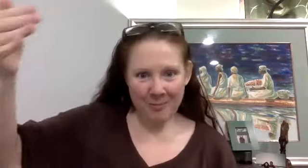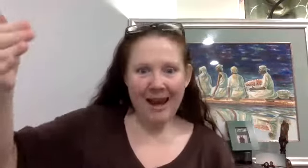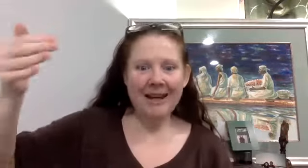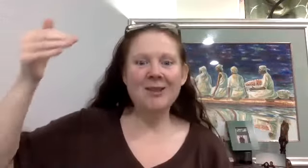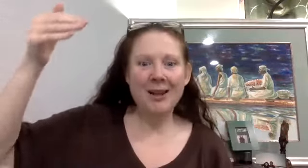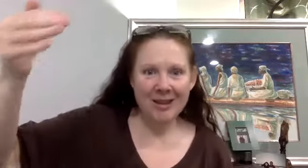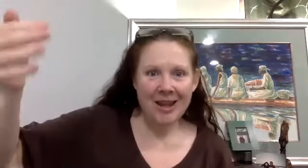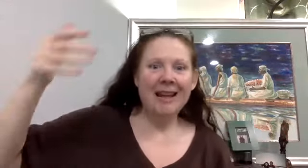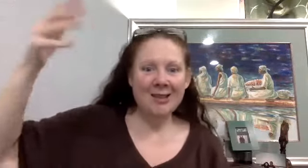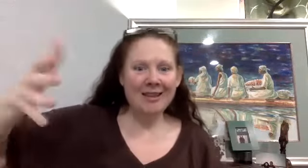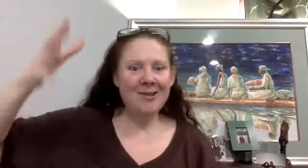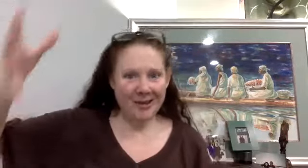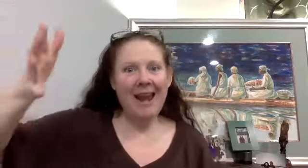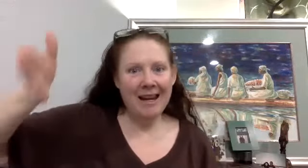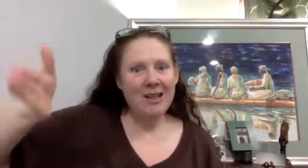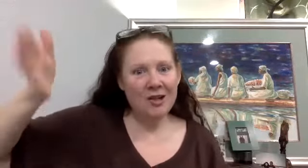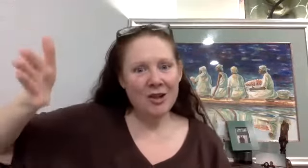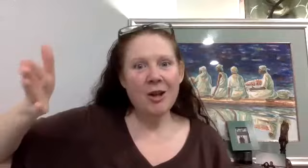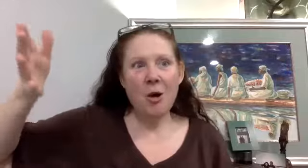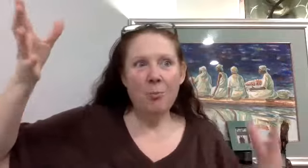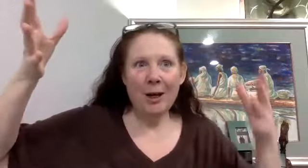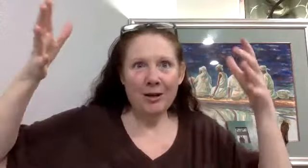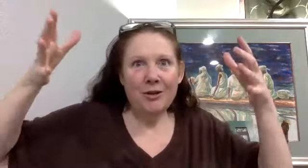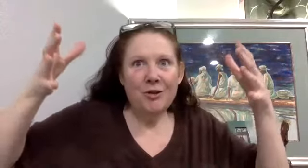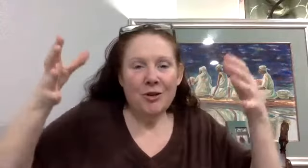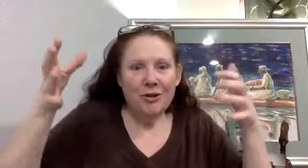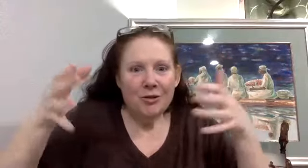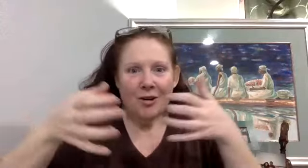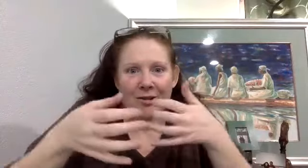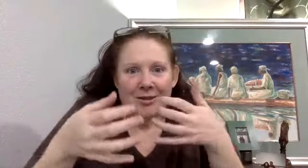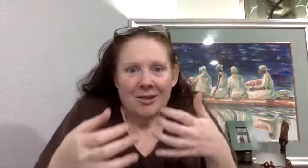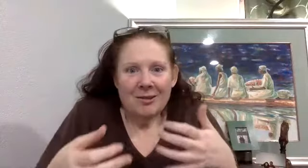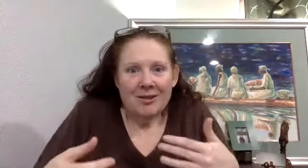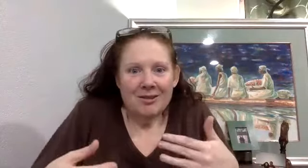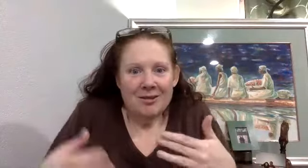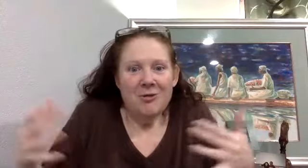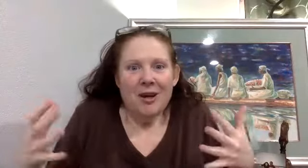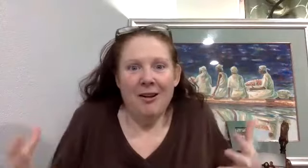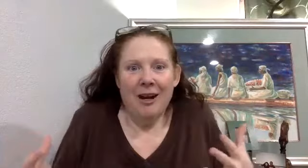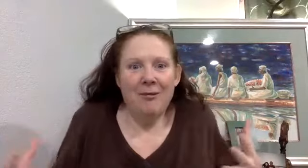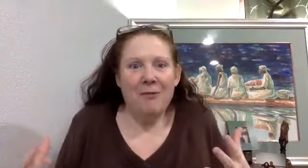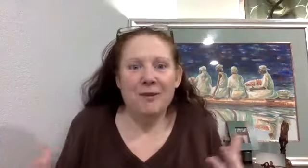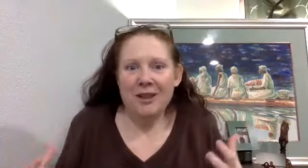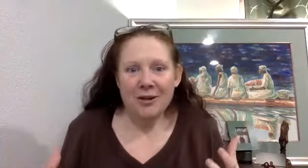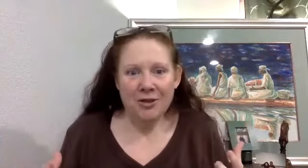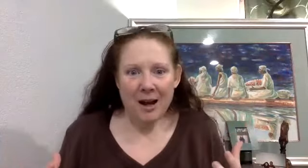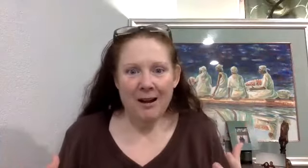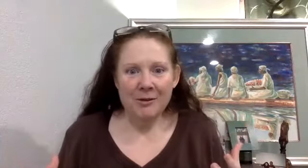pain, it's not the akinesia, but you start to, you're carrying around 50 extra pounds.